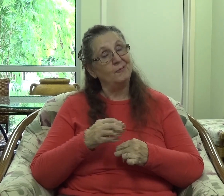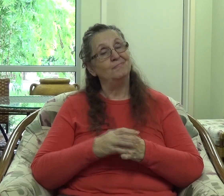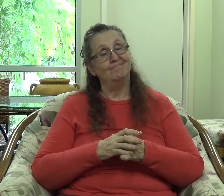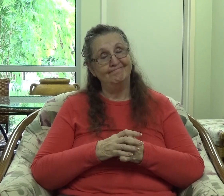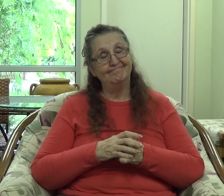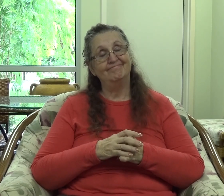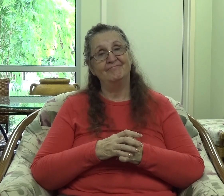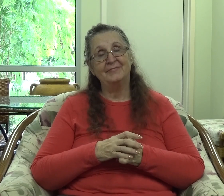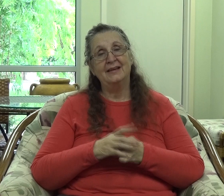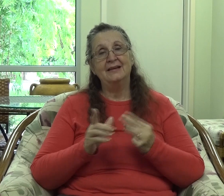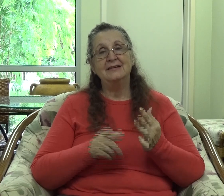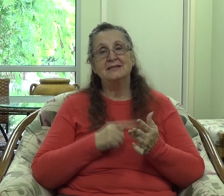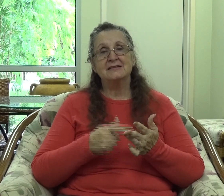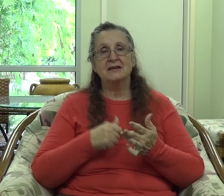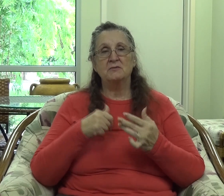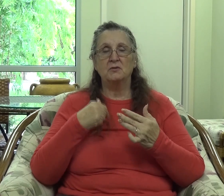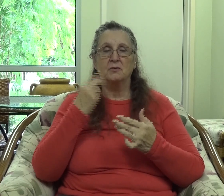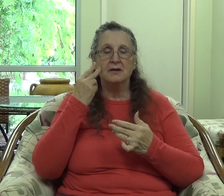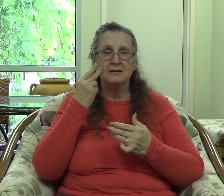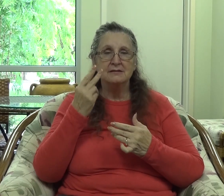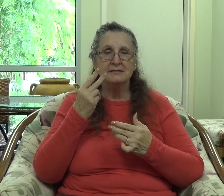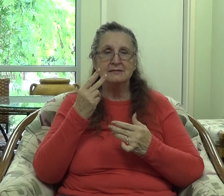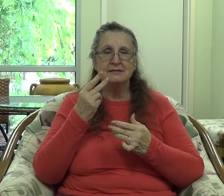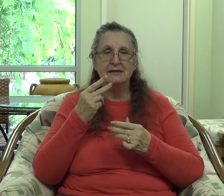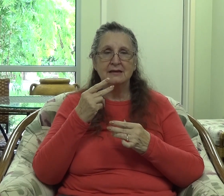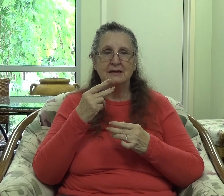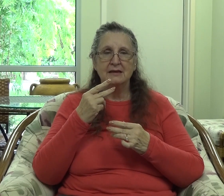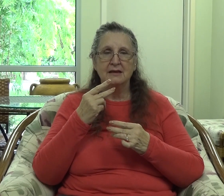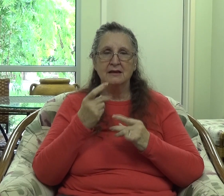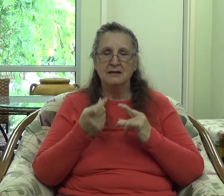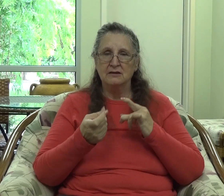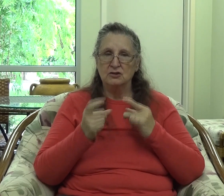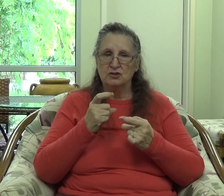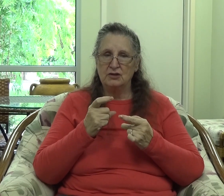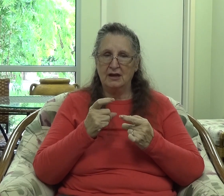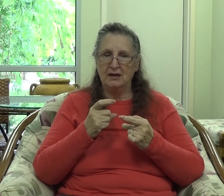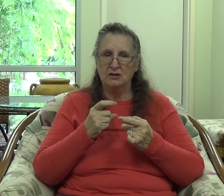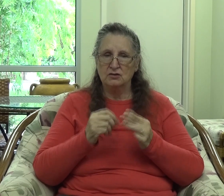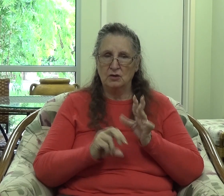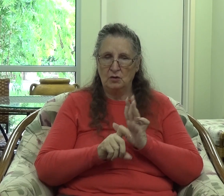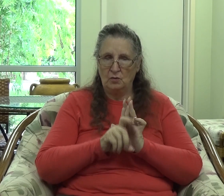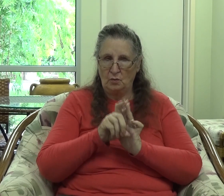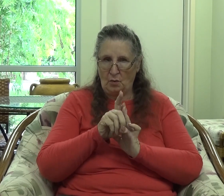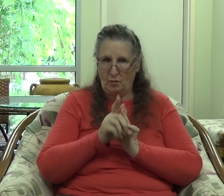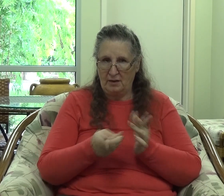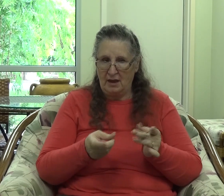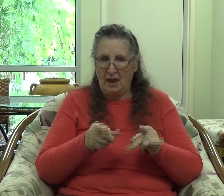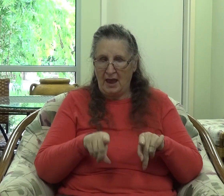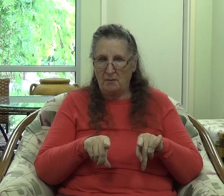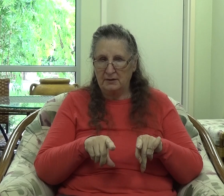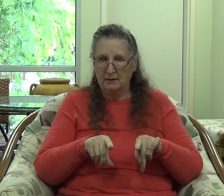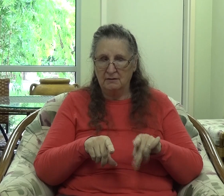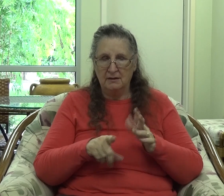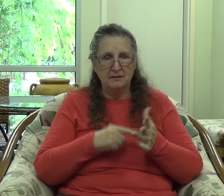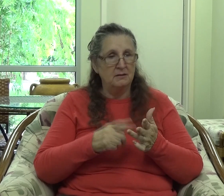Sometimes we can see conversion and growth right away and sometimes we don't see it at all.